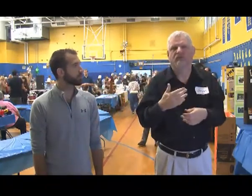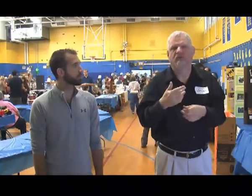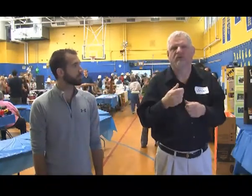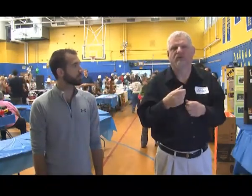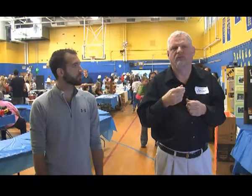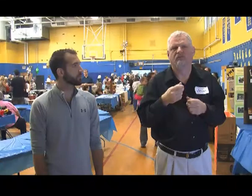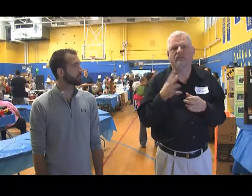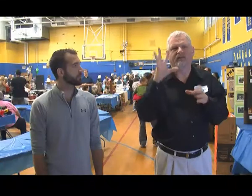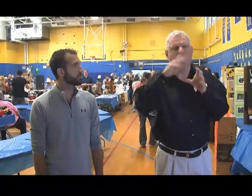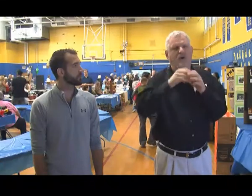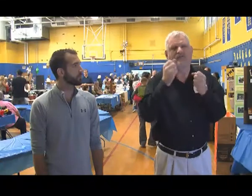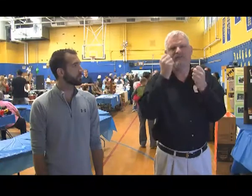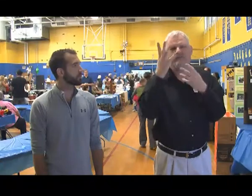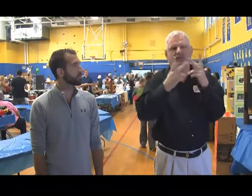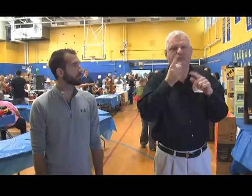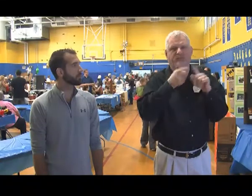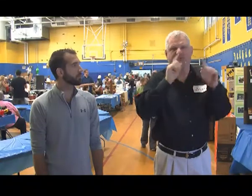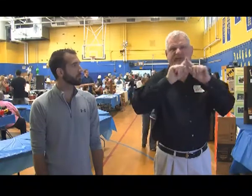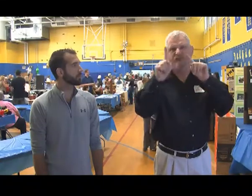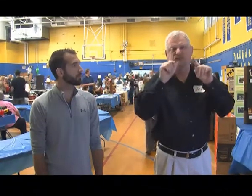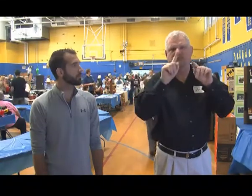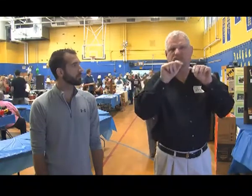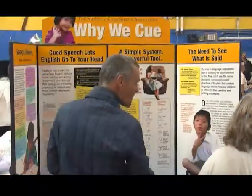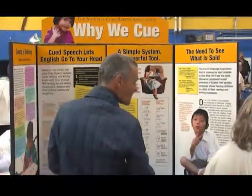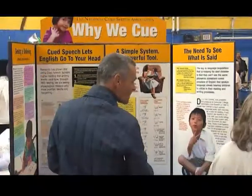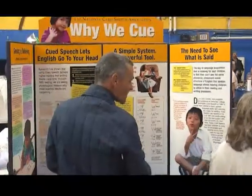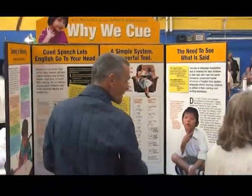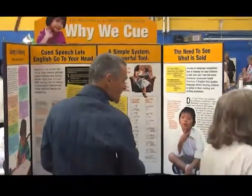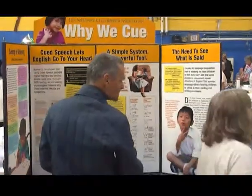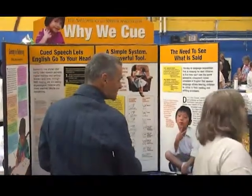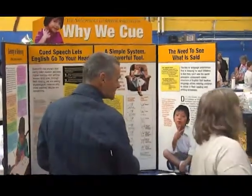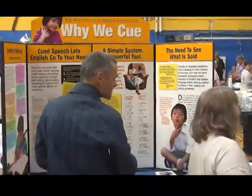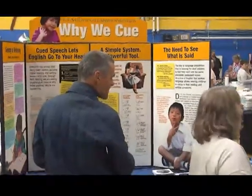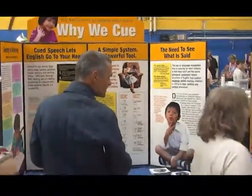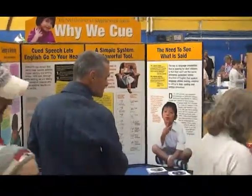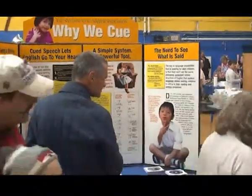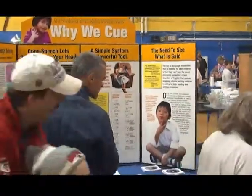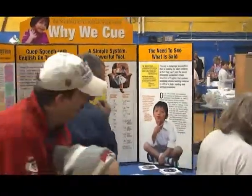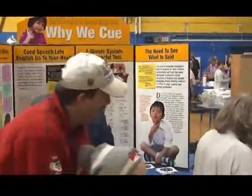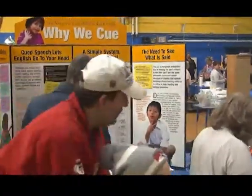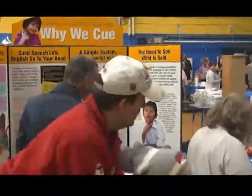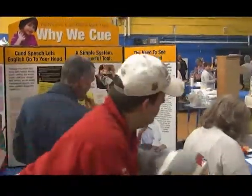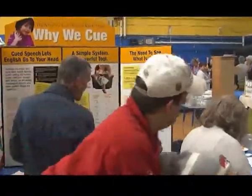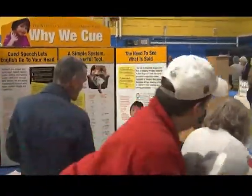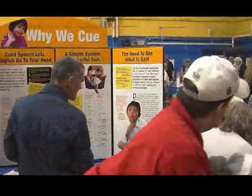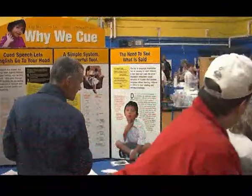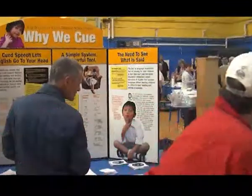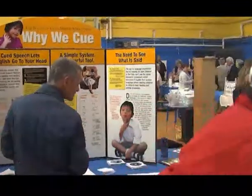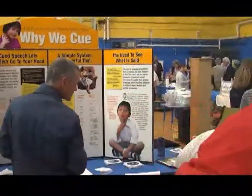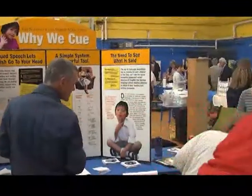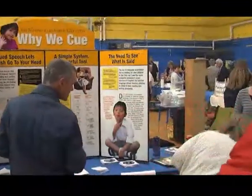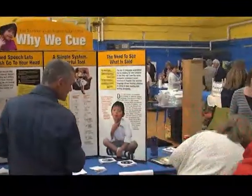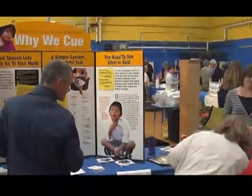Festival in the last week of September and it's people from different agencies and throughout the community in Maine